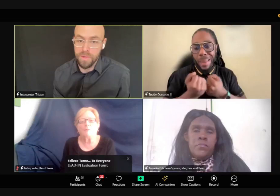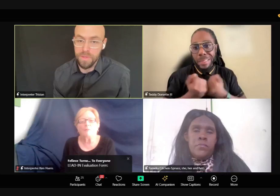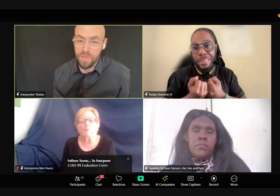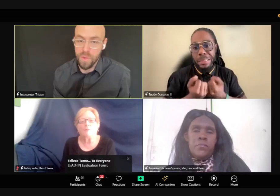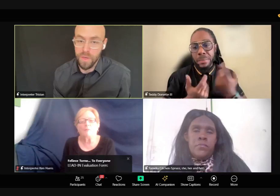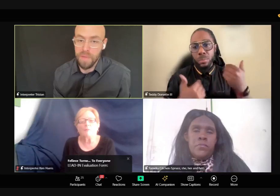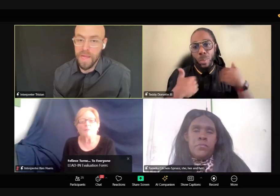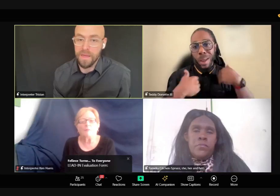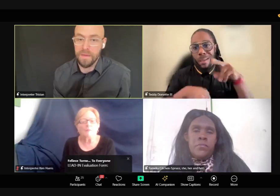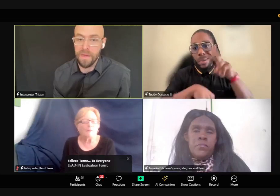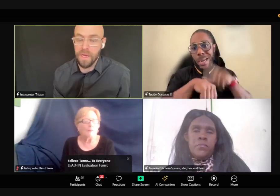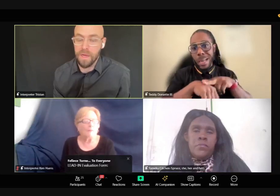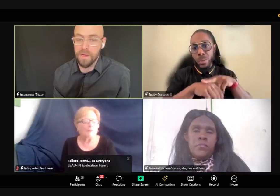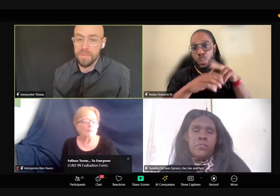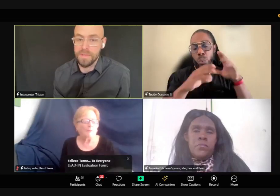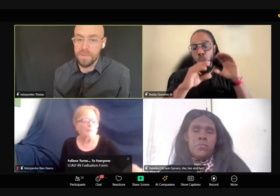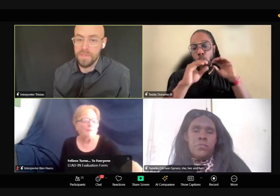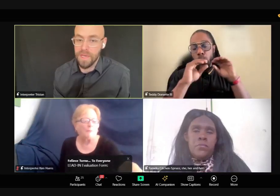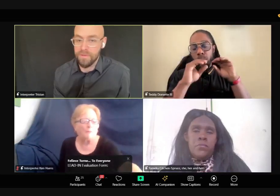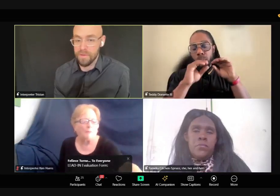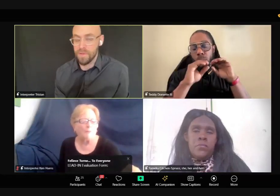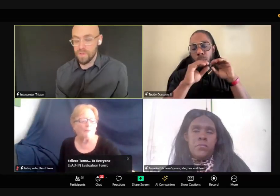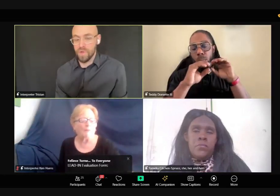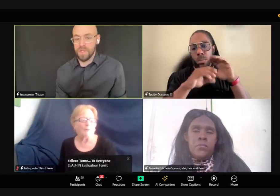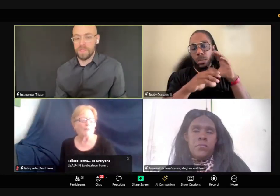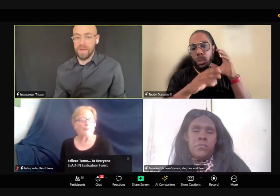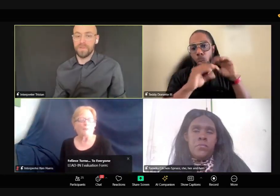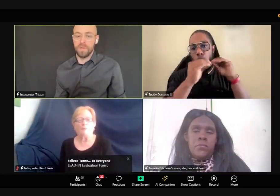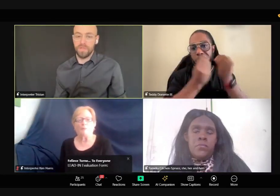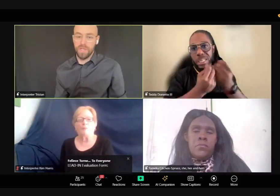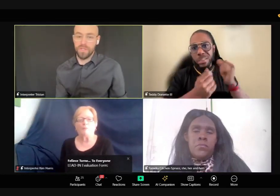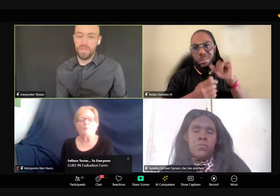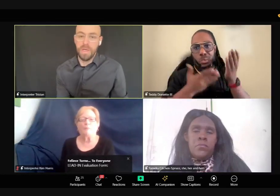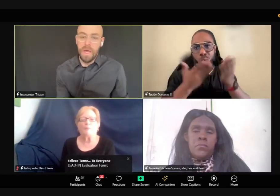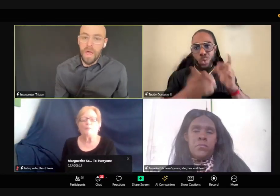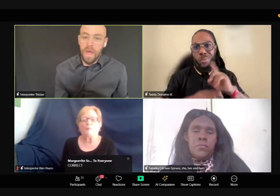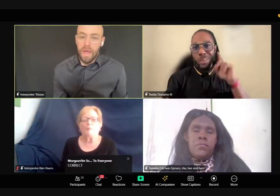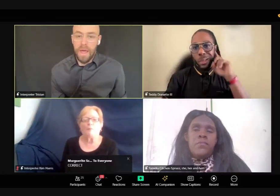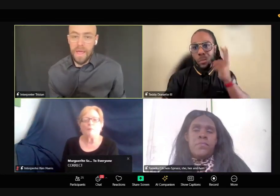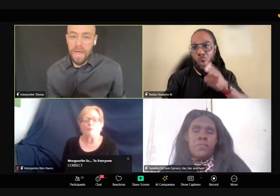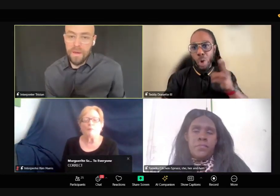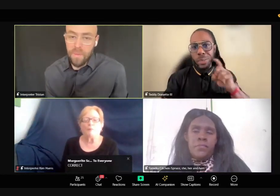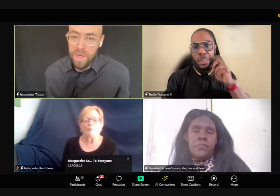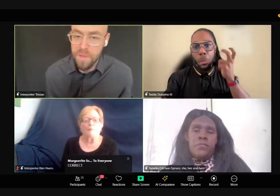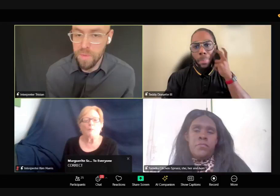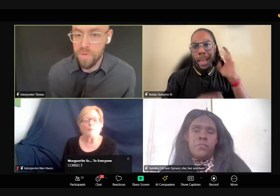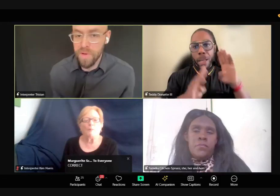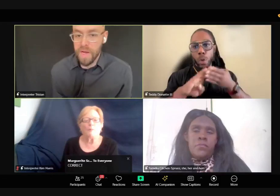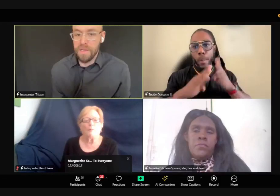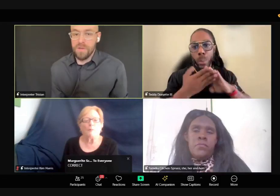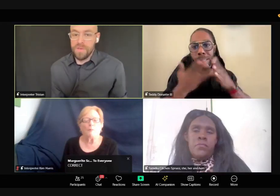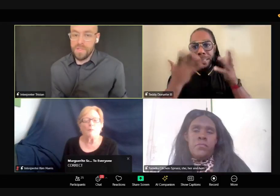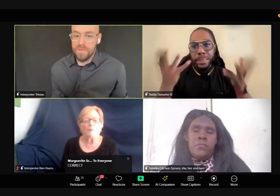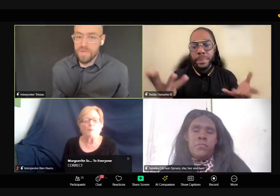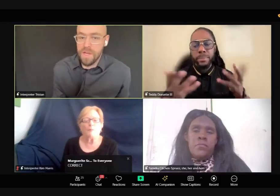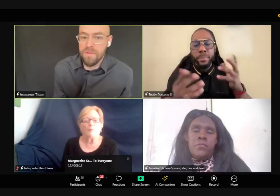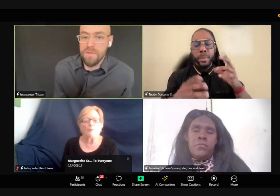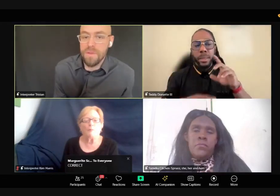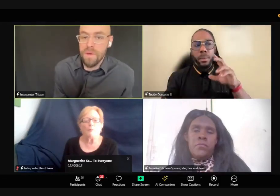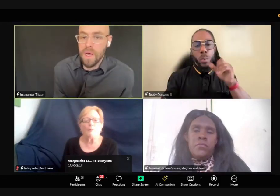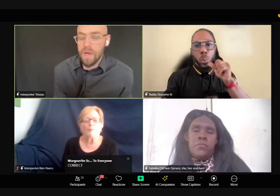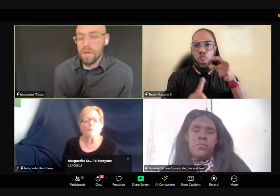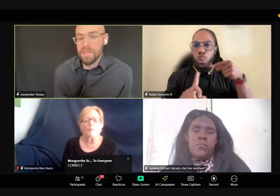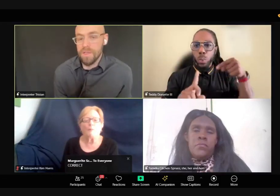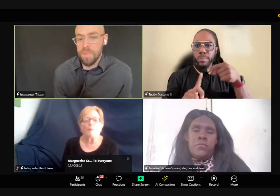chapter, the Detroit Black Deaf, the Detroit Deaf Association. And we do provide services for